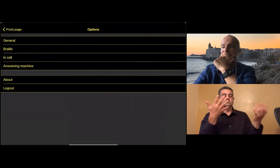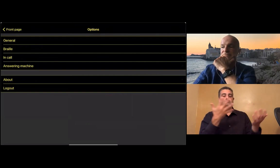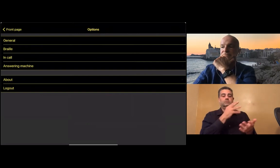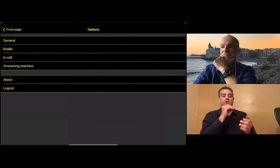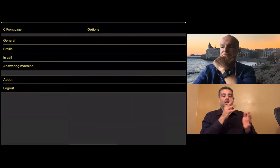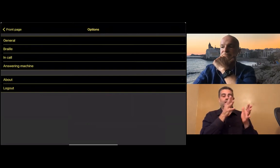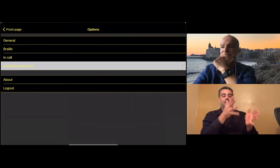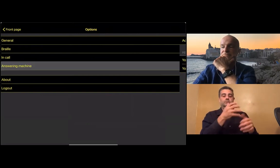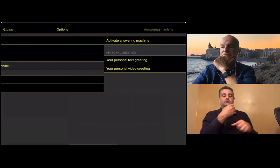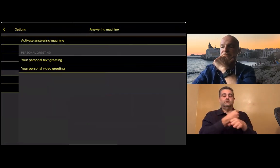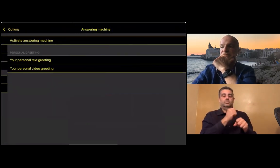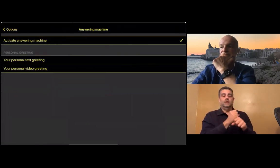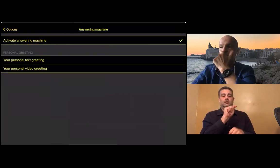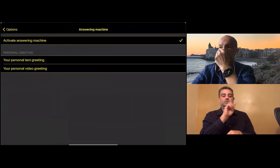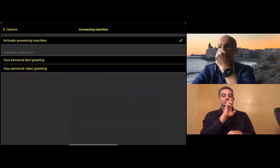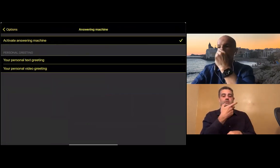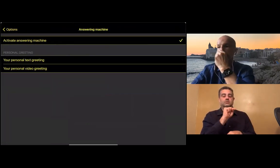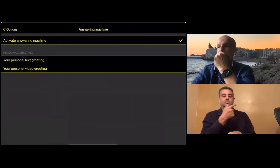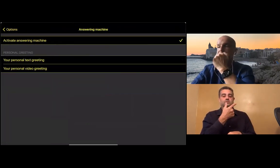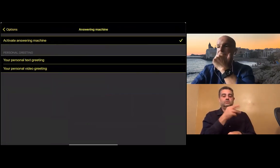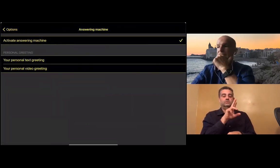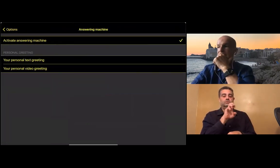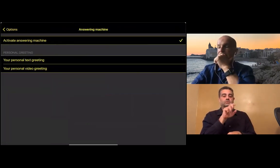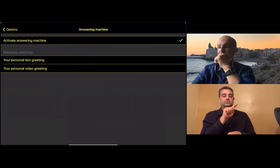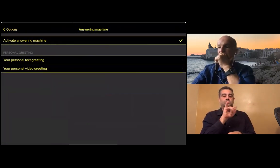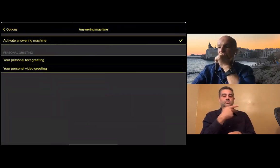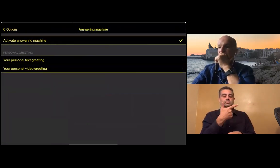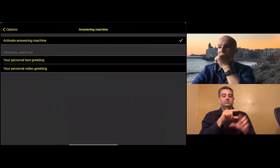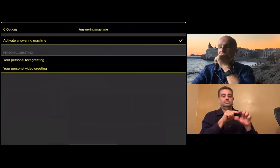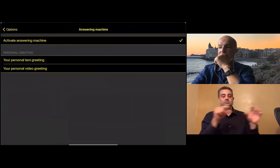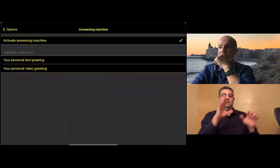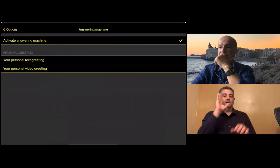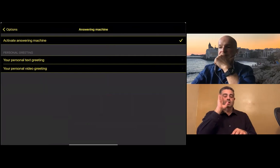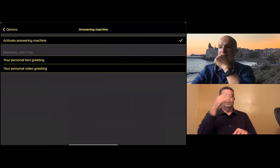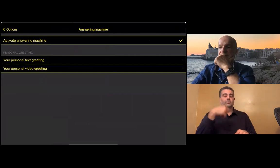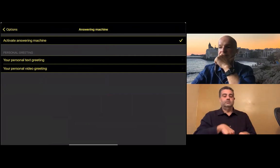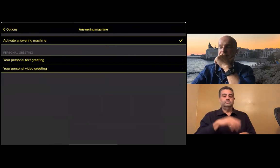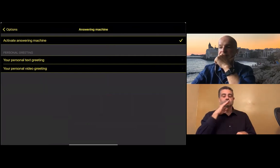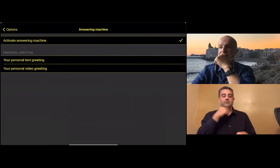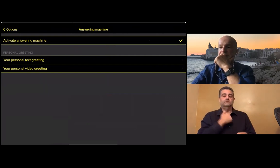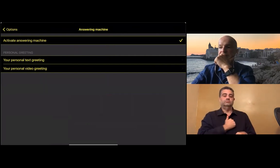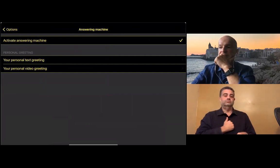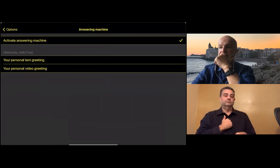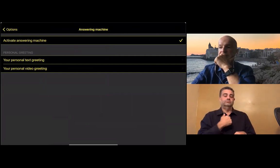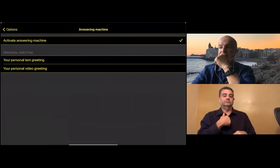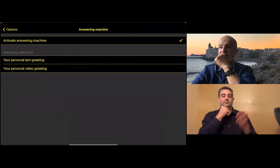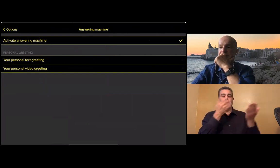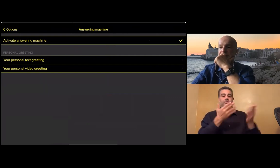Of course, you're able then to turn the answering machine on. Leave a text greeting.